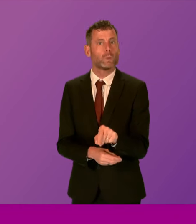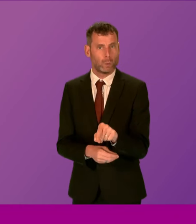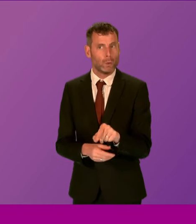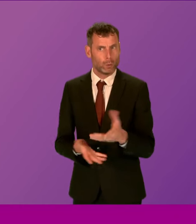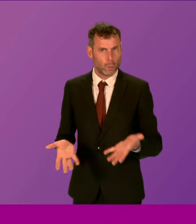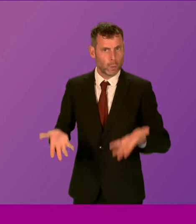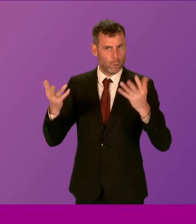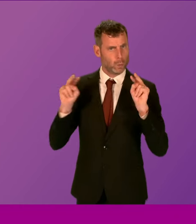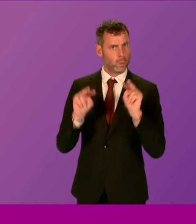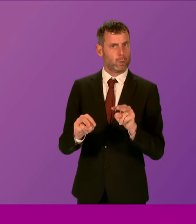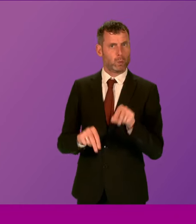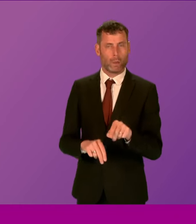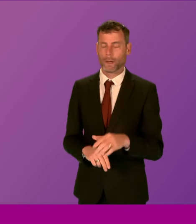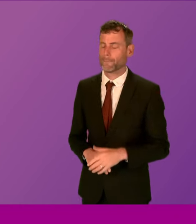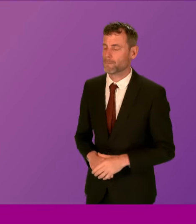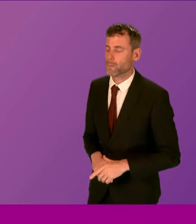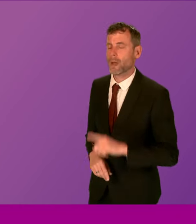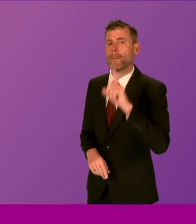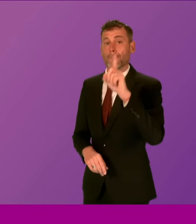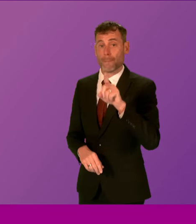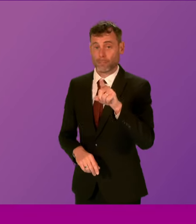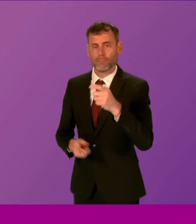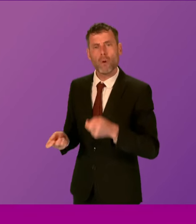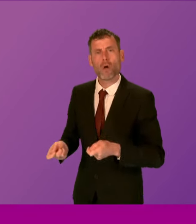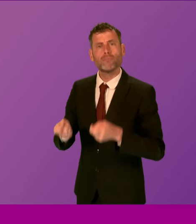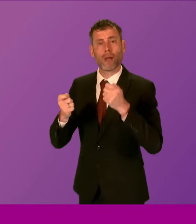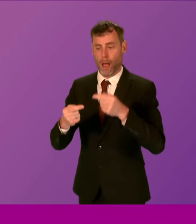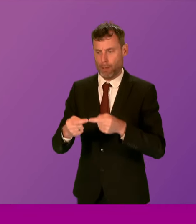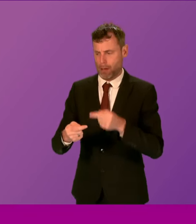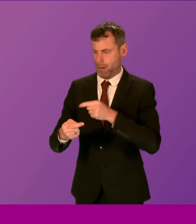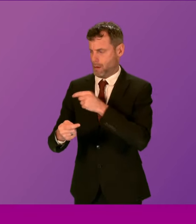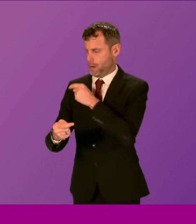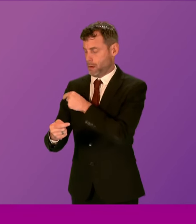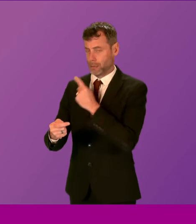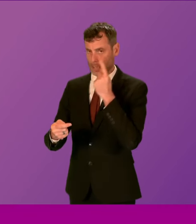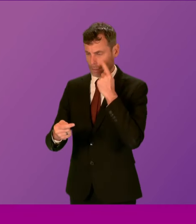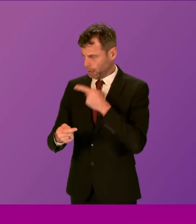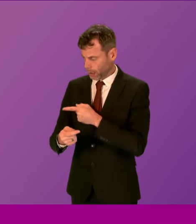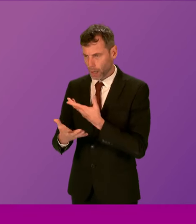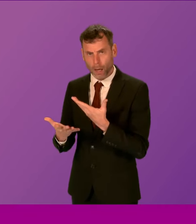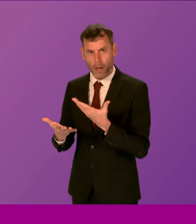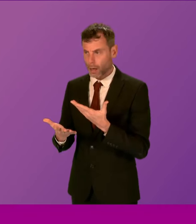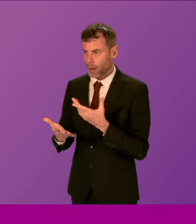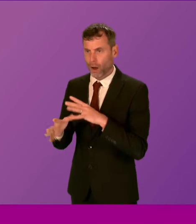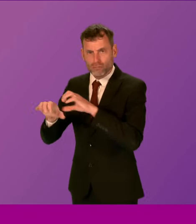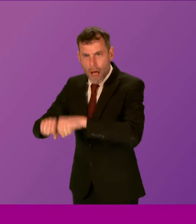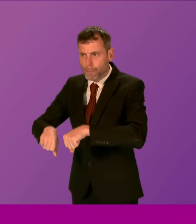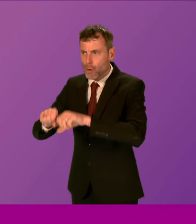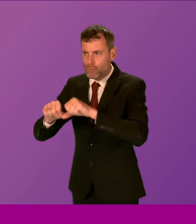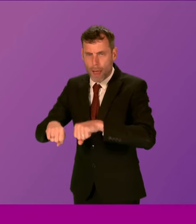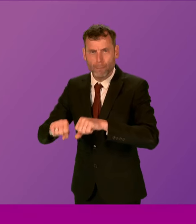regards to the failure and the timeline of the multiple failures from the justice system in relation to Emma Caldwell's murder,